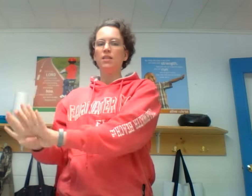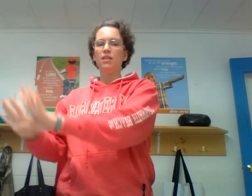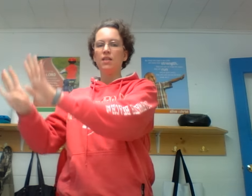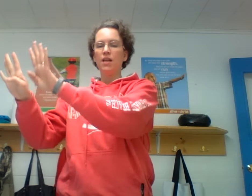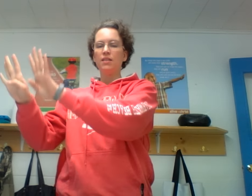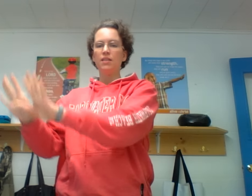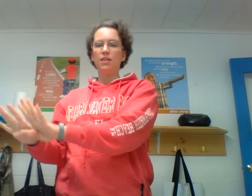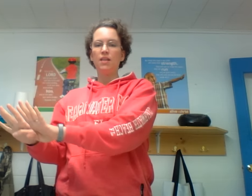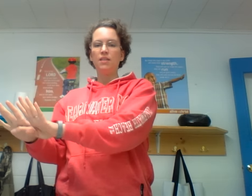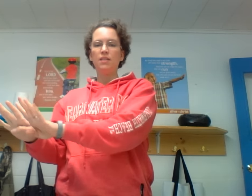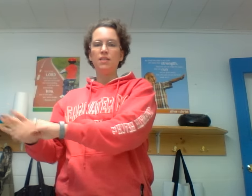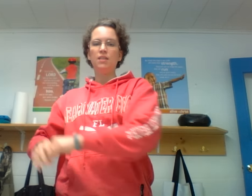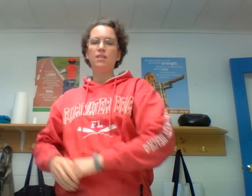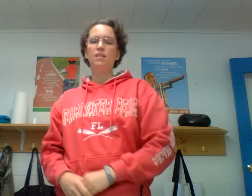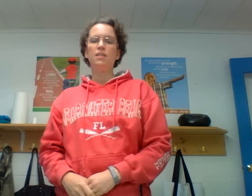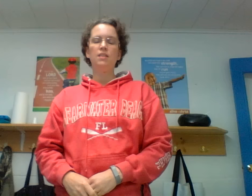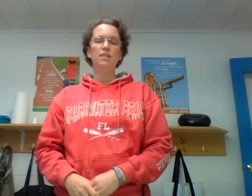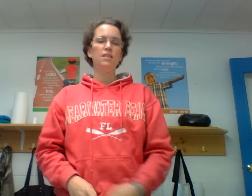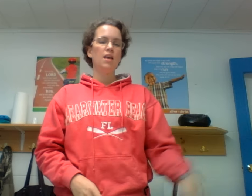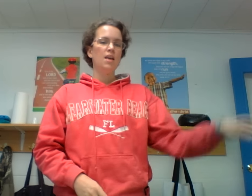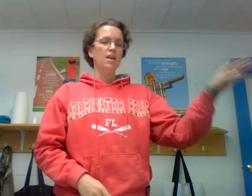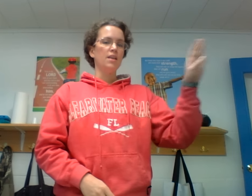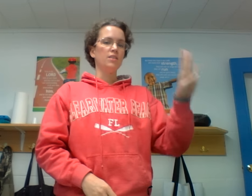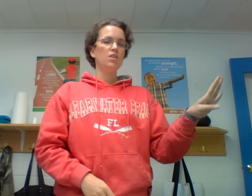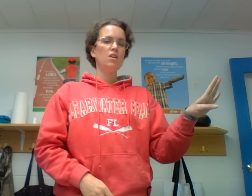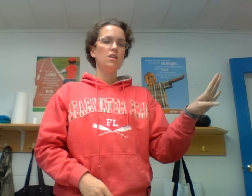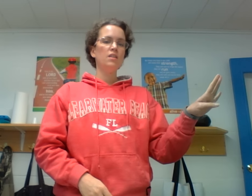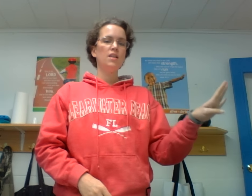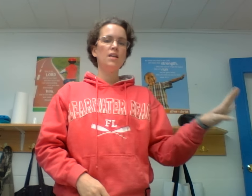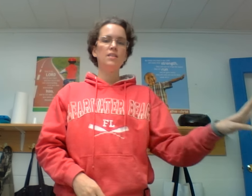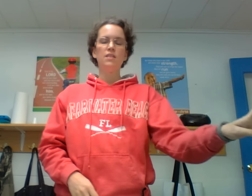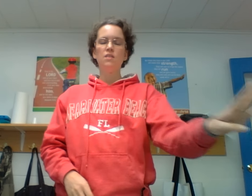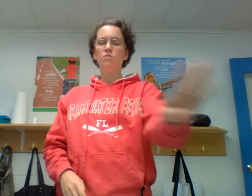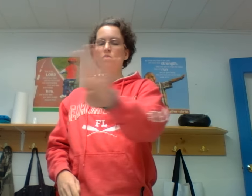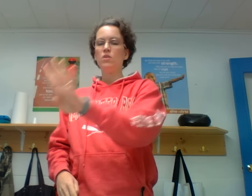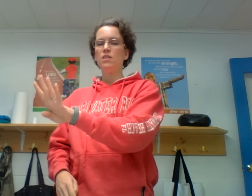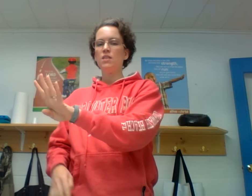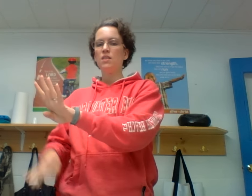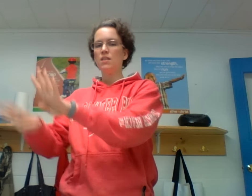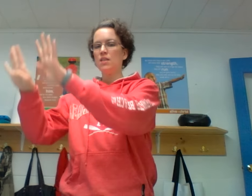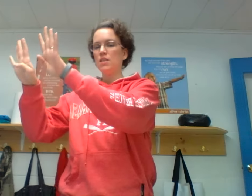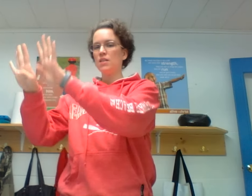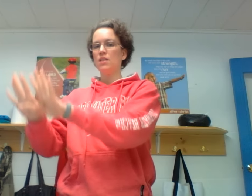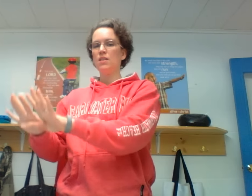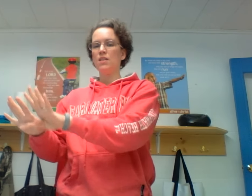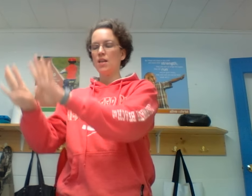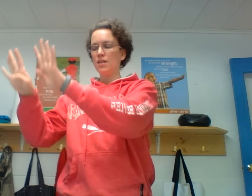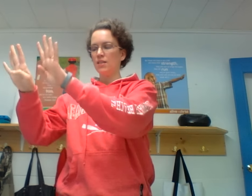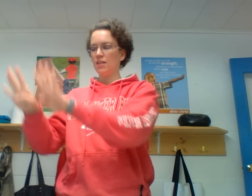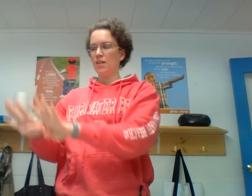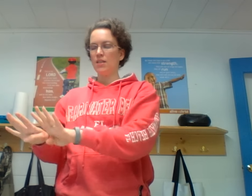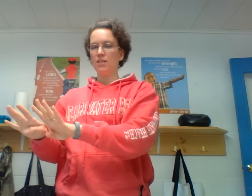in 1918. It started in 1914 and ended in 1918.